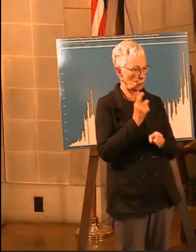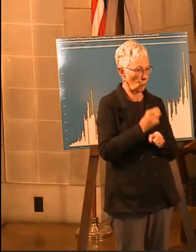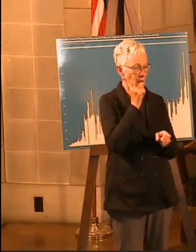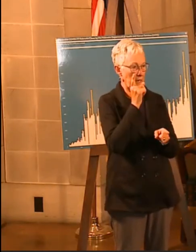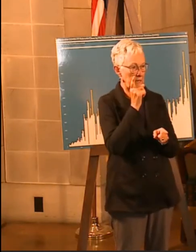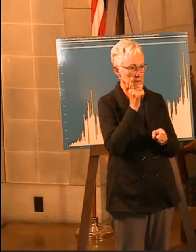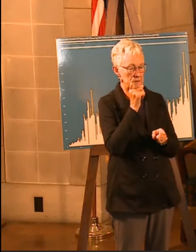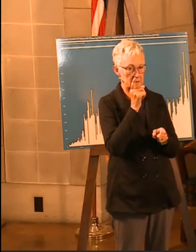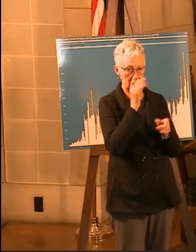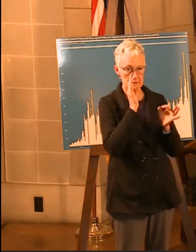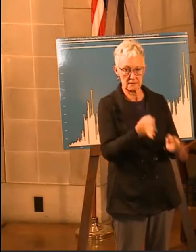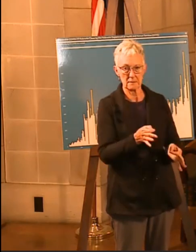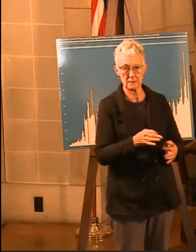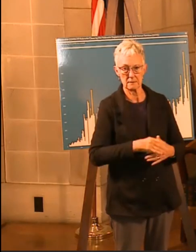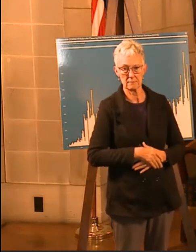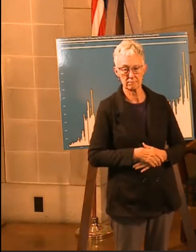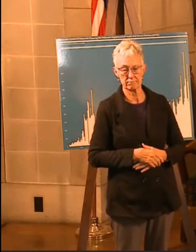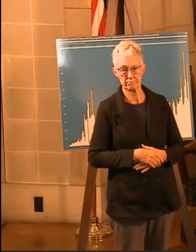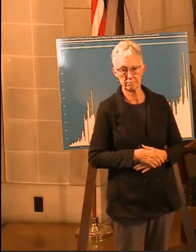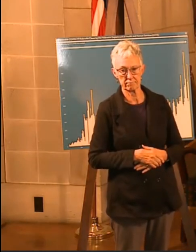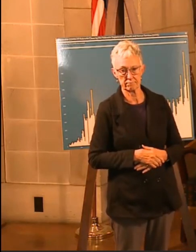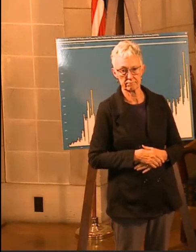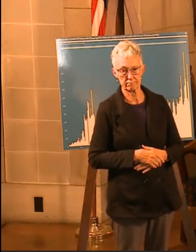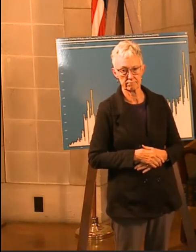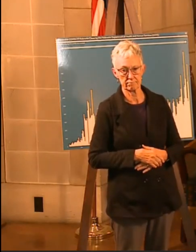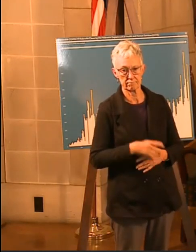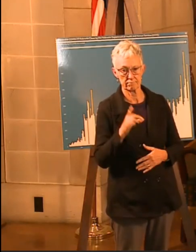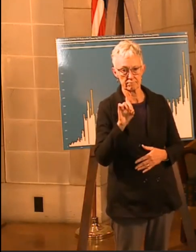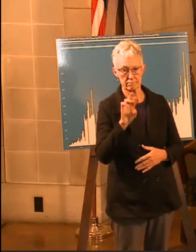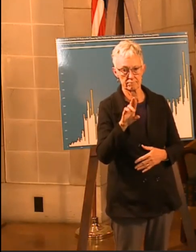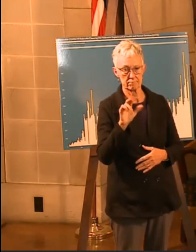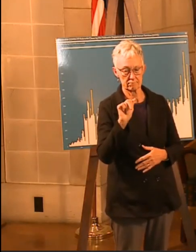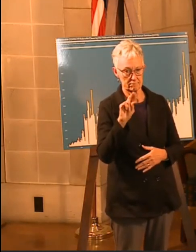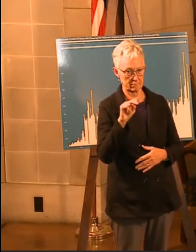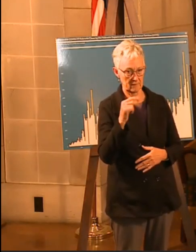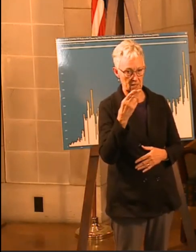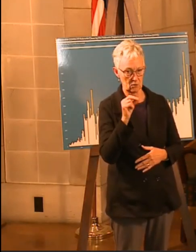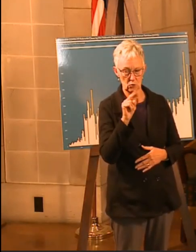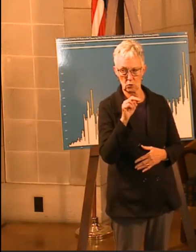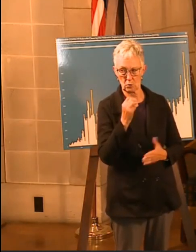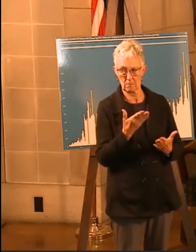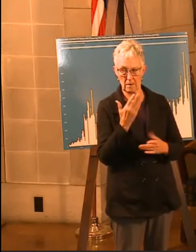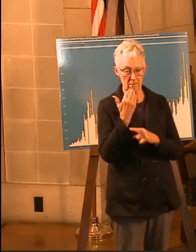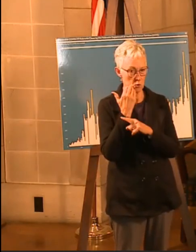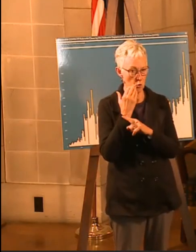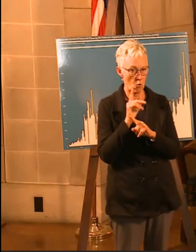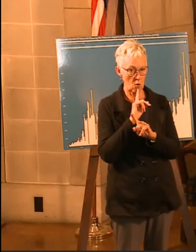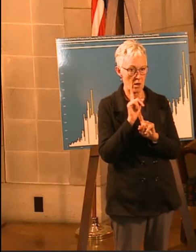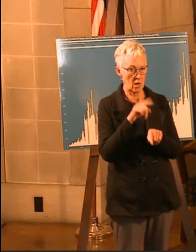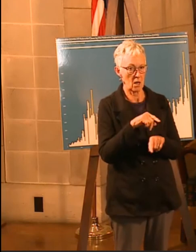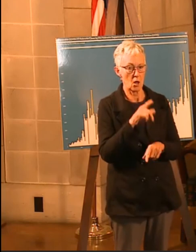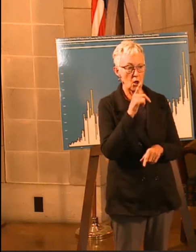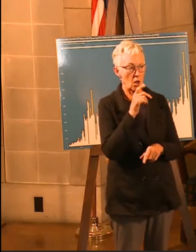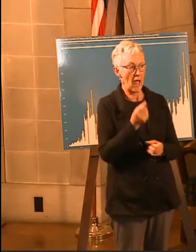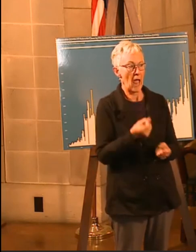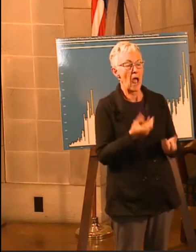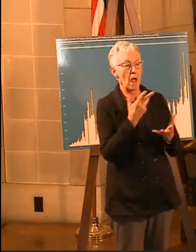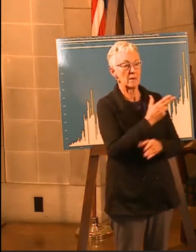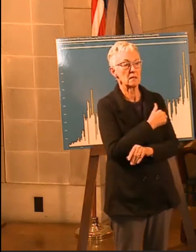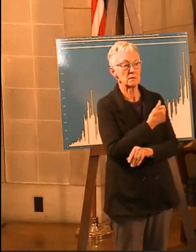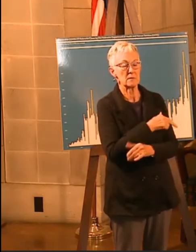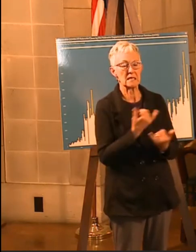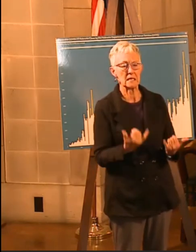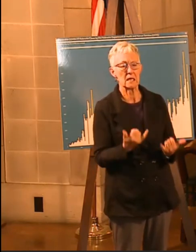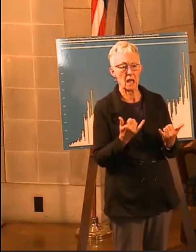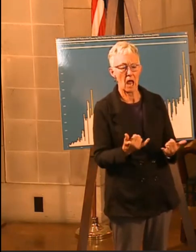Andrew. Possibly, Dr., and some of might know this, but how many hospitals right now could not meet that 10% cushion? So,